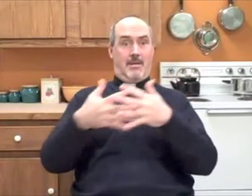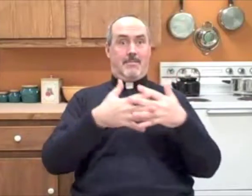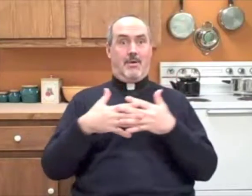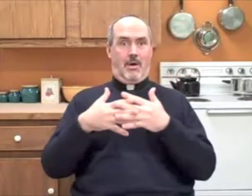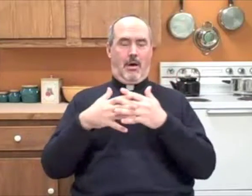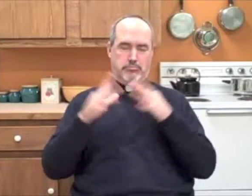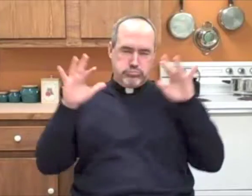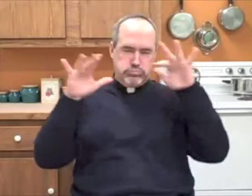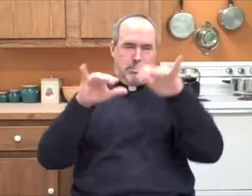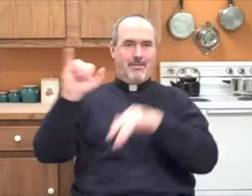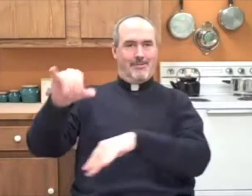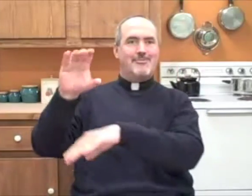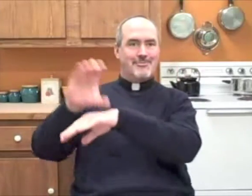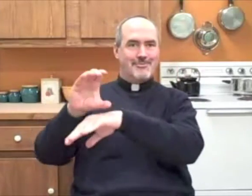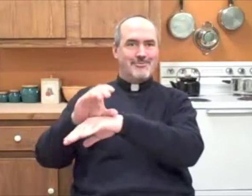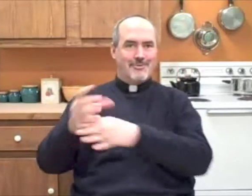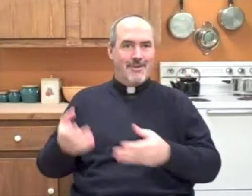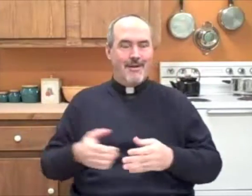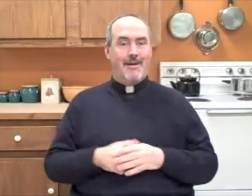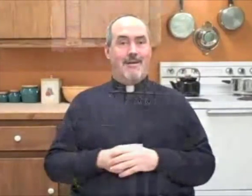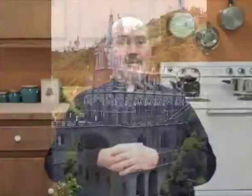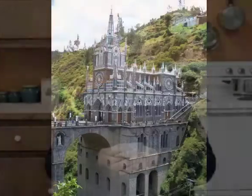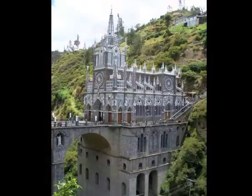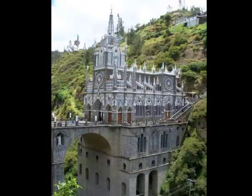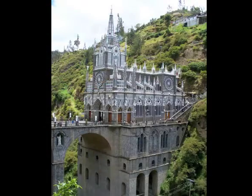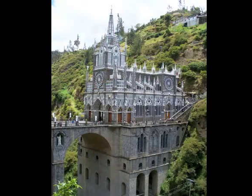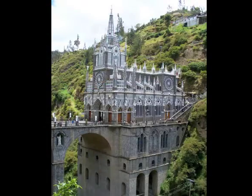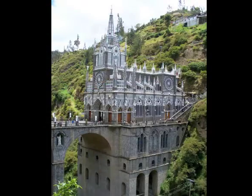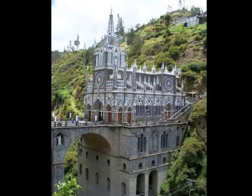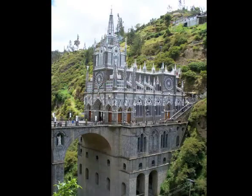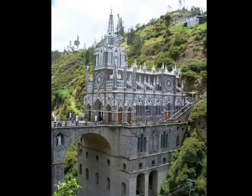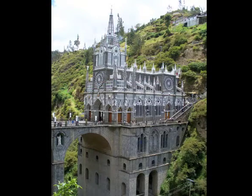people especially from South America flocked to that church to see this